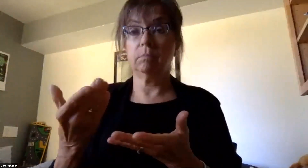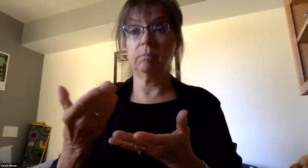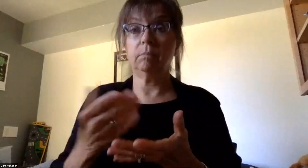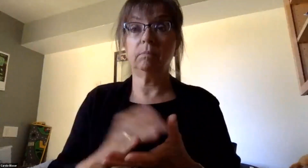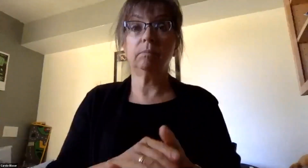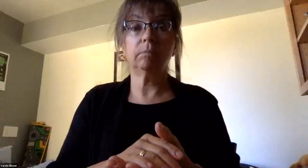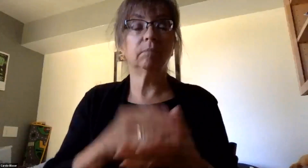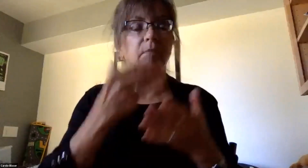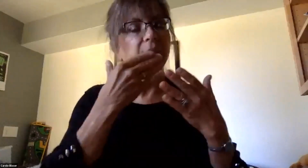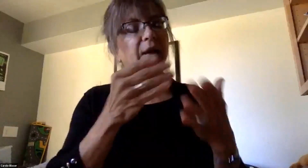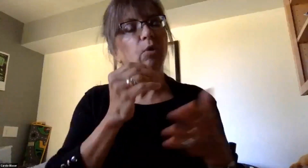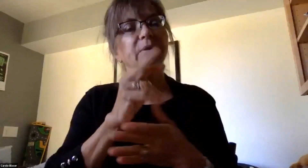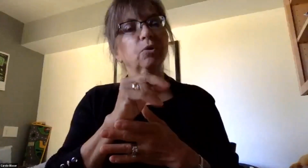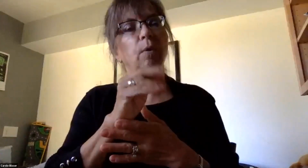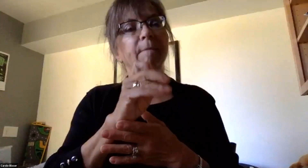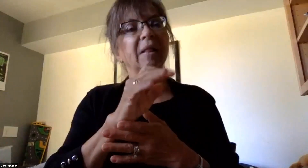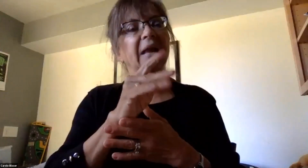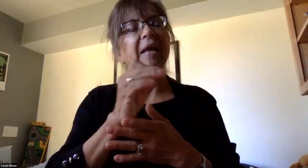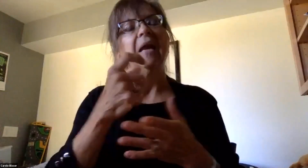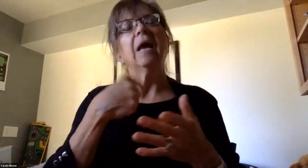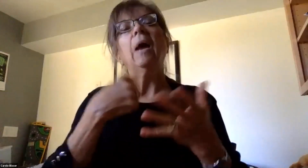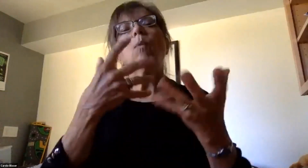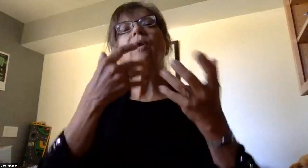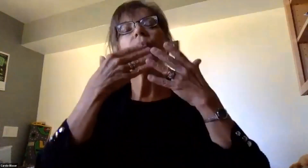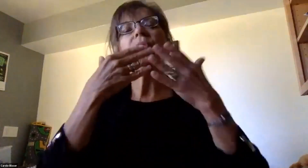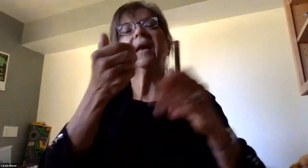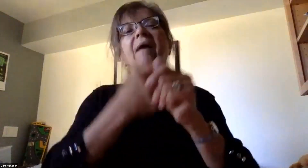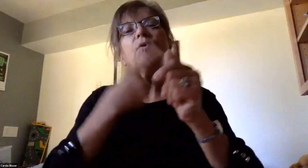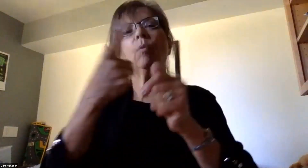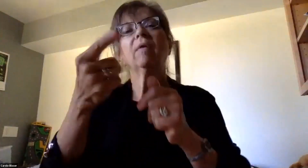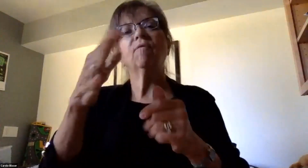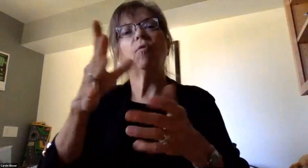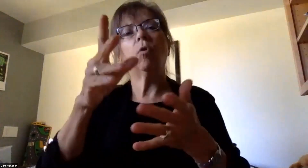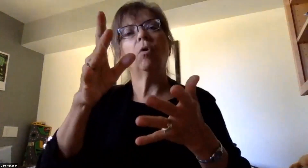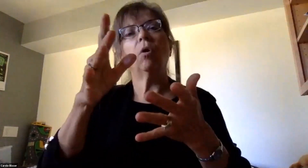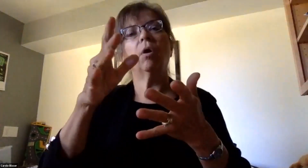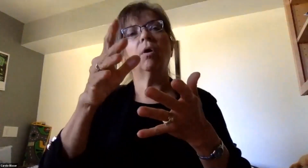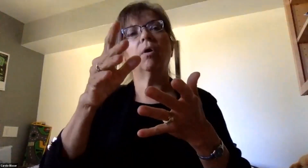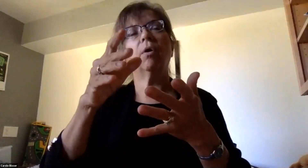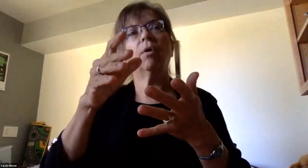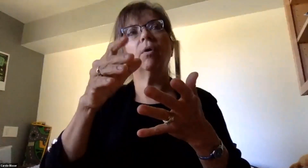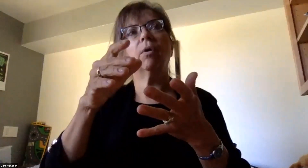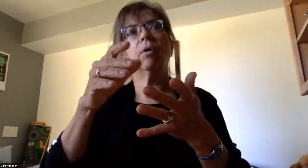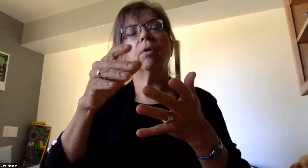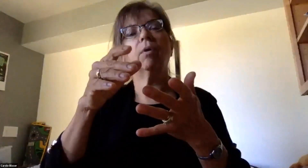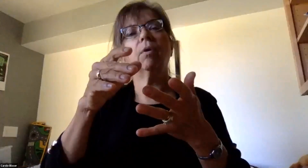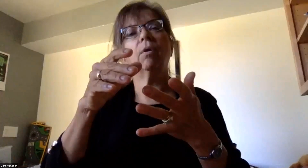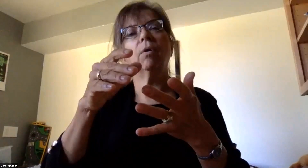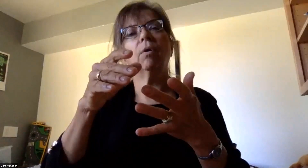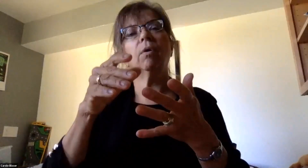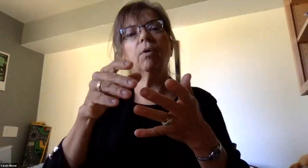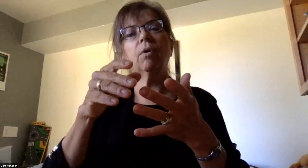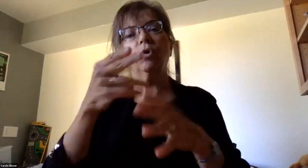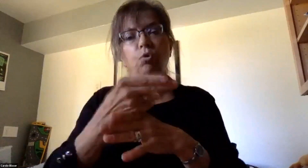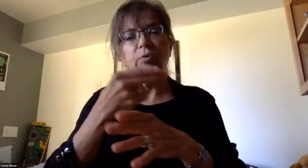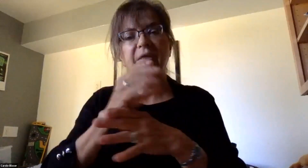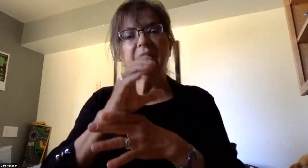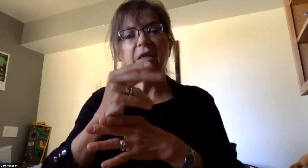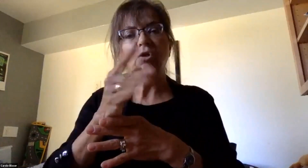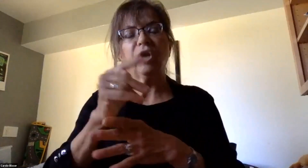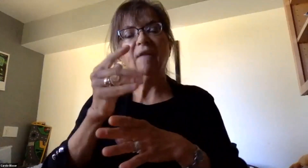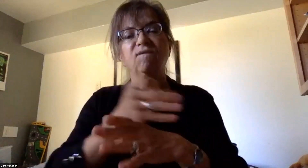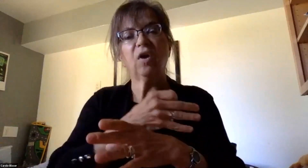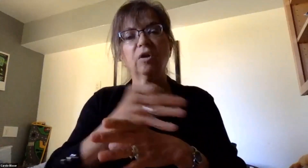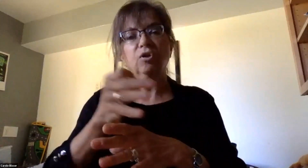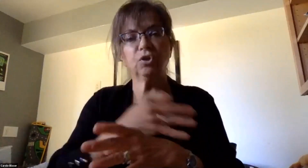Thank you very much, Mr. Millgate. I want to thank everyone for putting their question and answers into our chat function. We are going to go